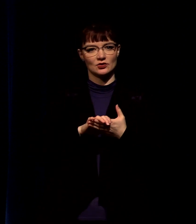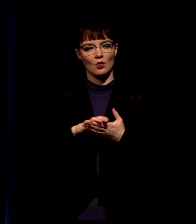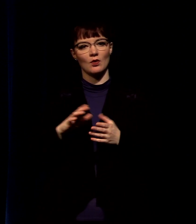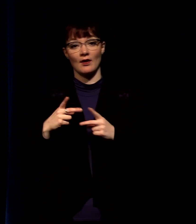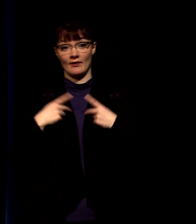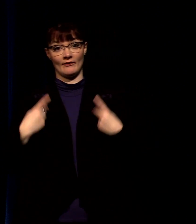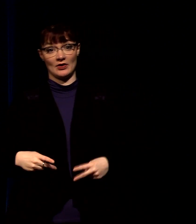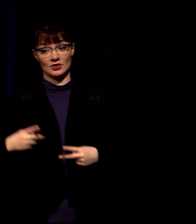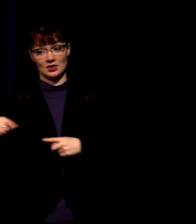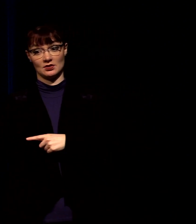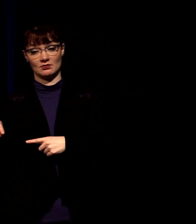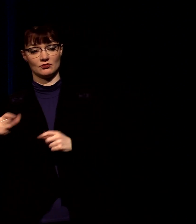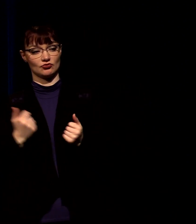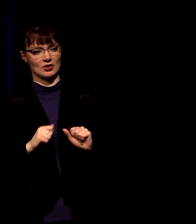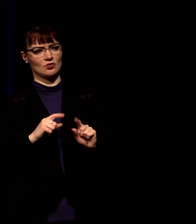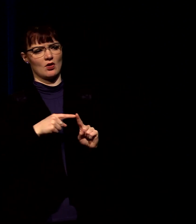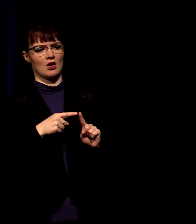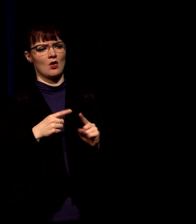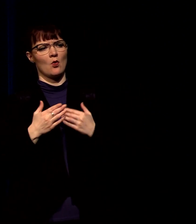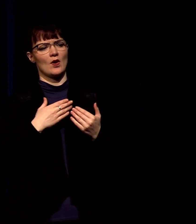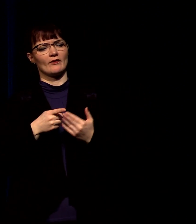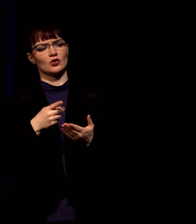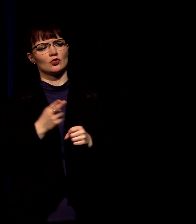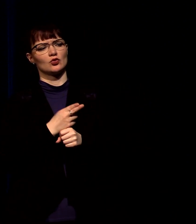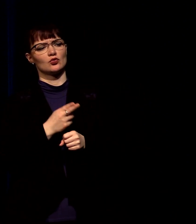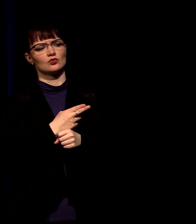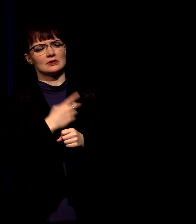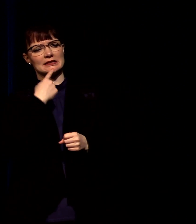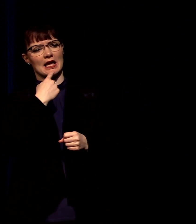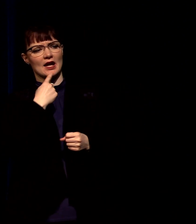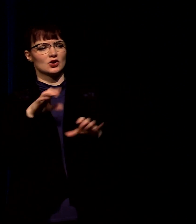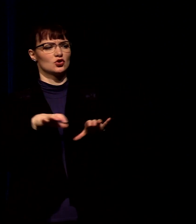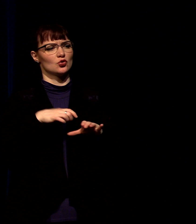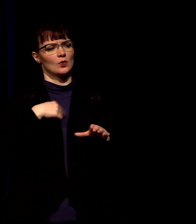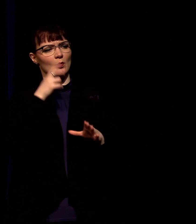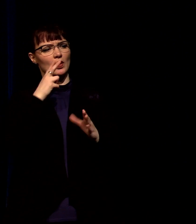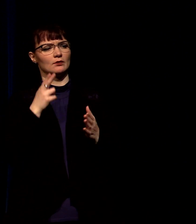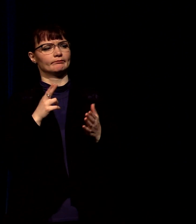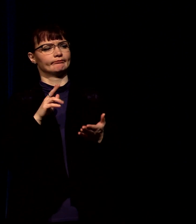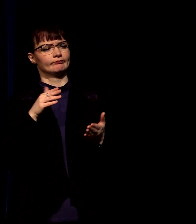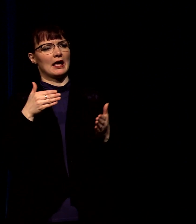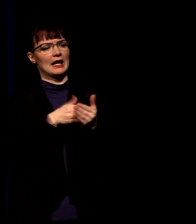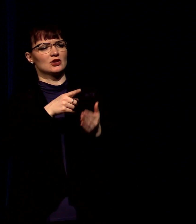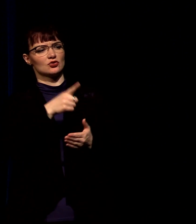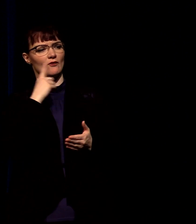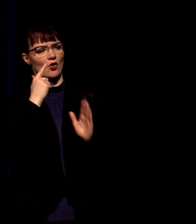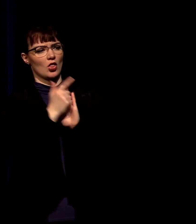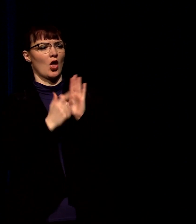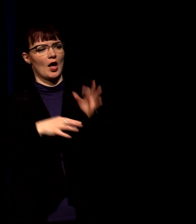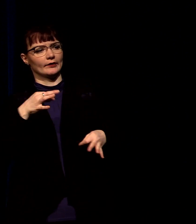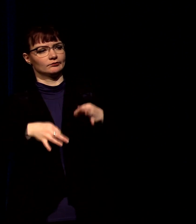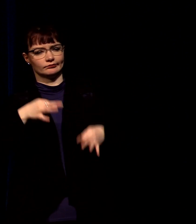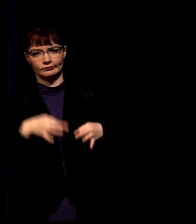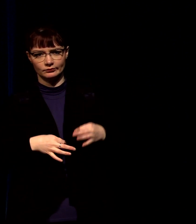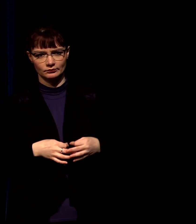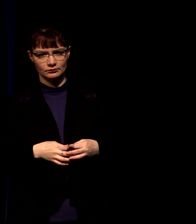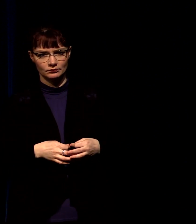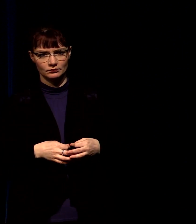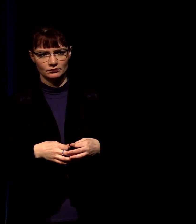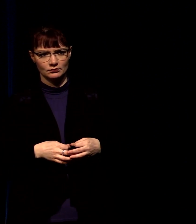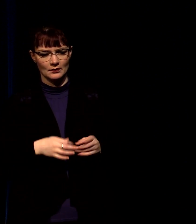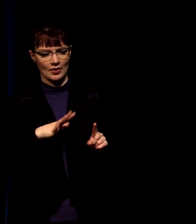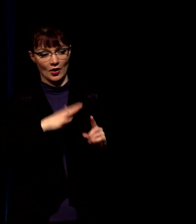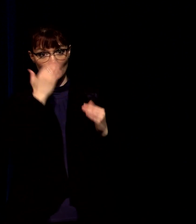saying jesus anything you say or do will be used against you in a court of law they want to see him arrested they want to see him crucified their limited